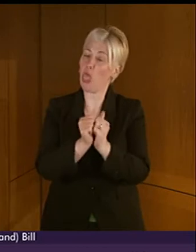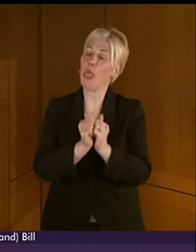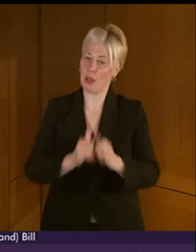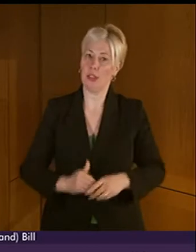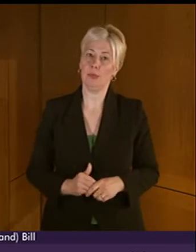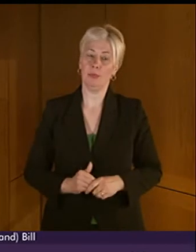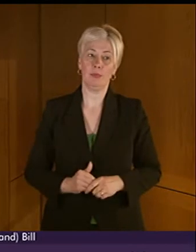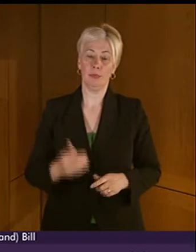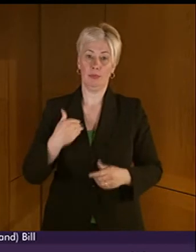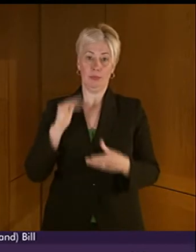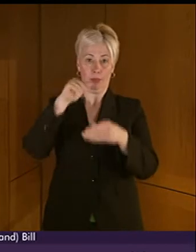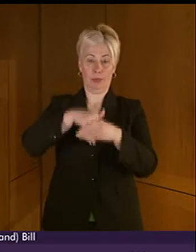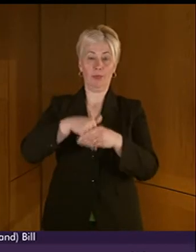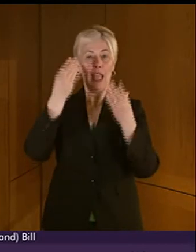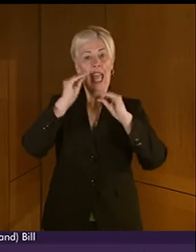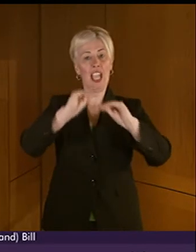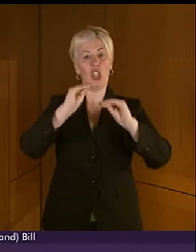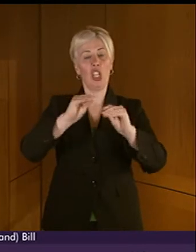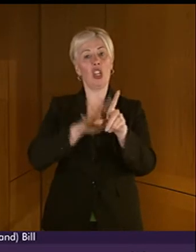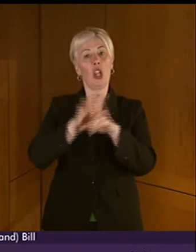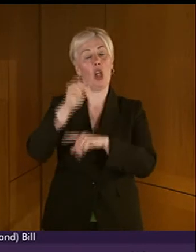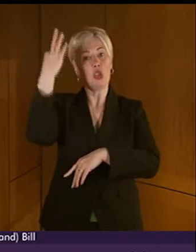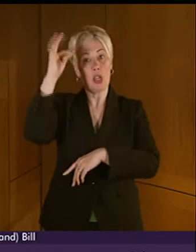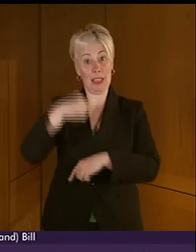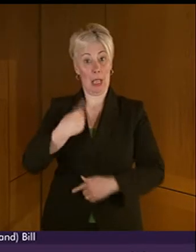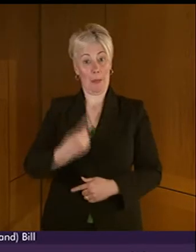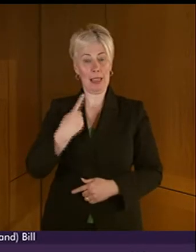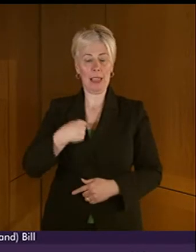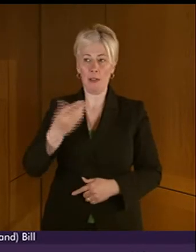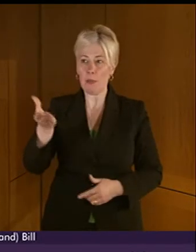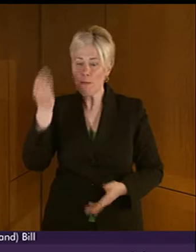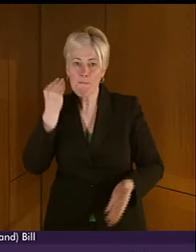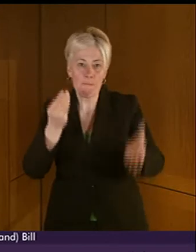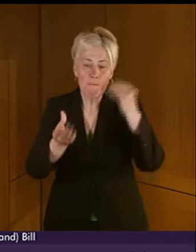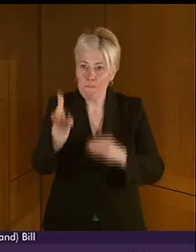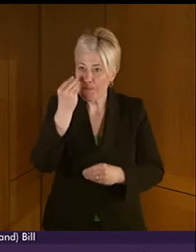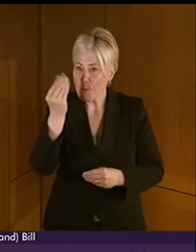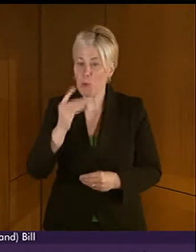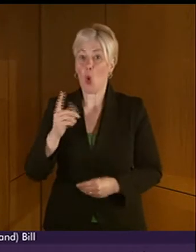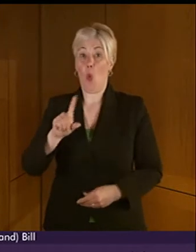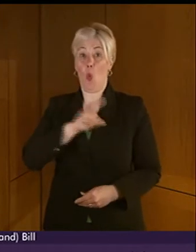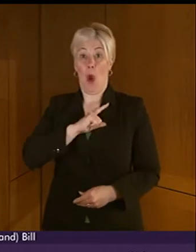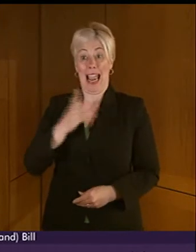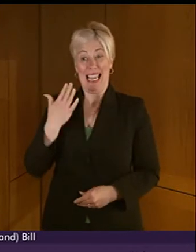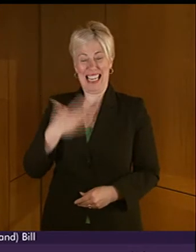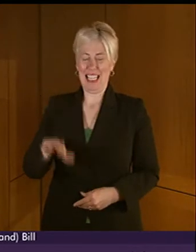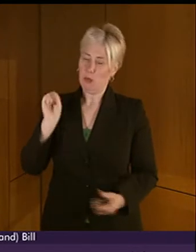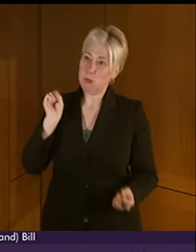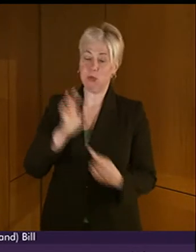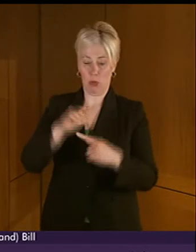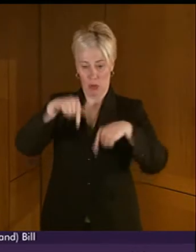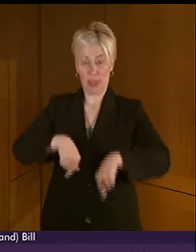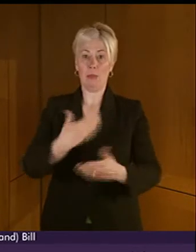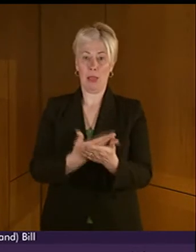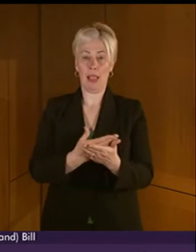member of the Education and Cultural Committee, I have heard first-hand evidence as to why we require this Bill and what impact it is likely